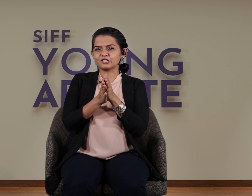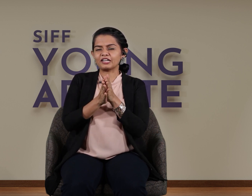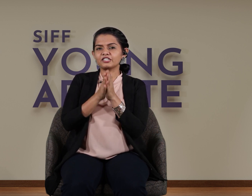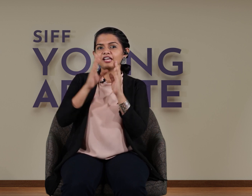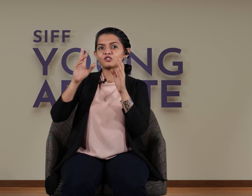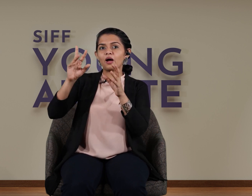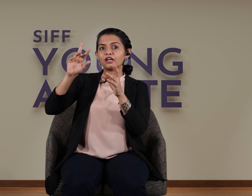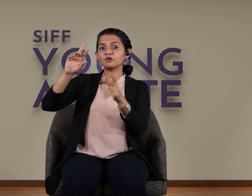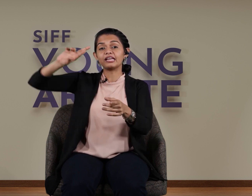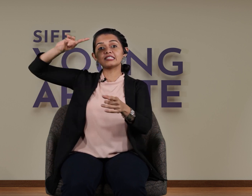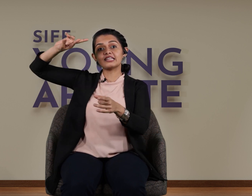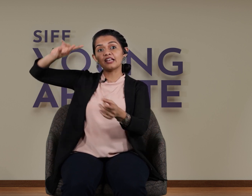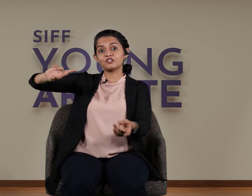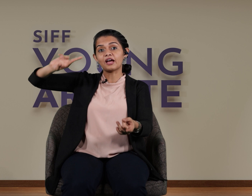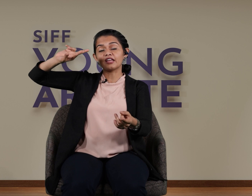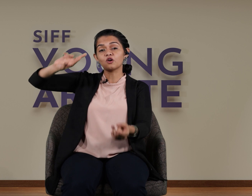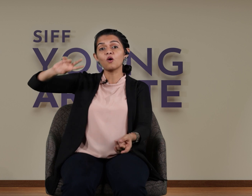scratchy there so I could instead try and go